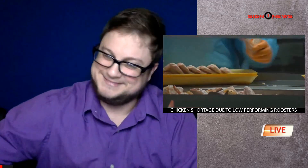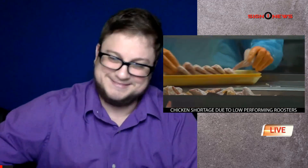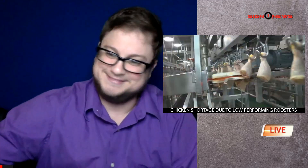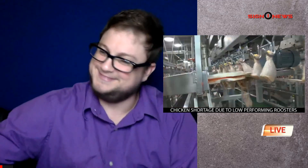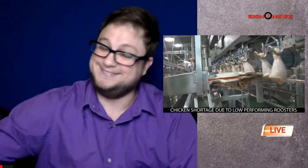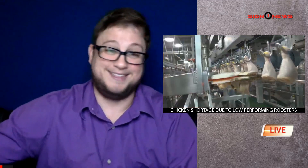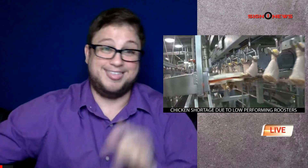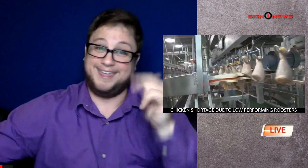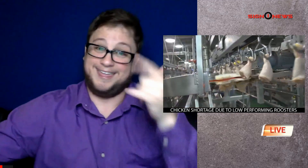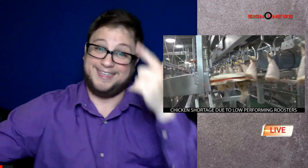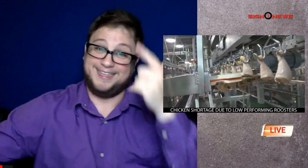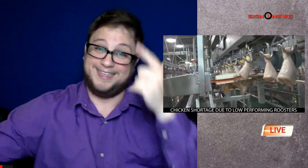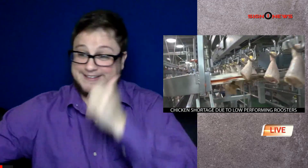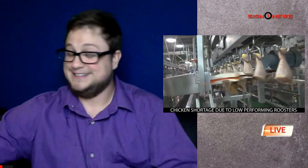poor rooster rooster